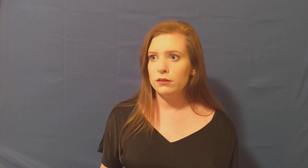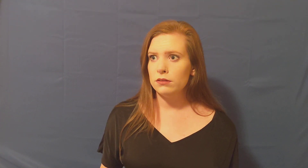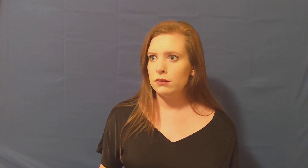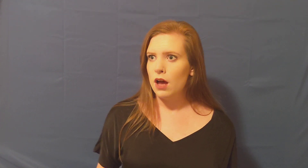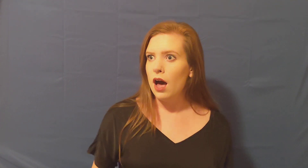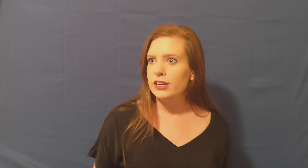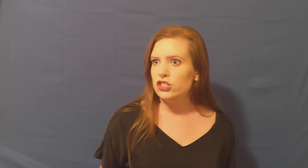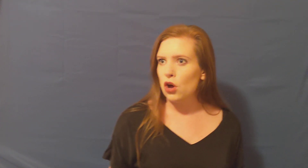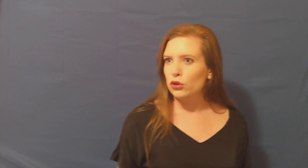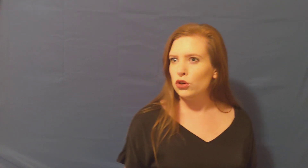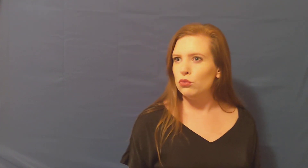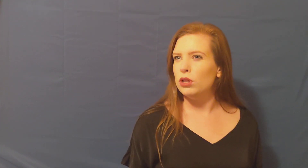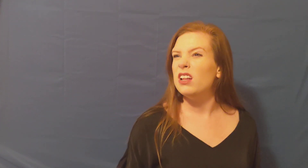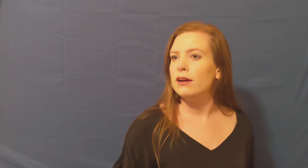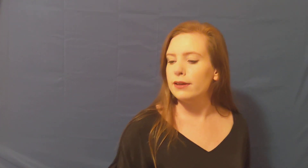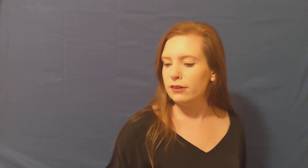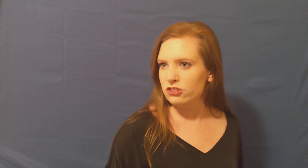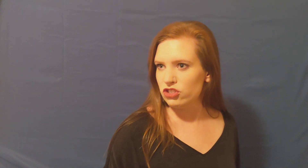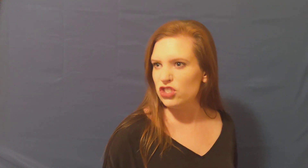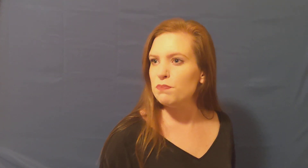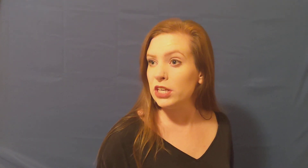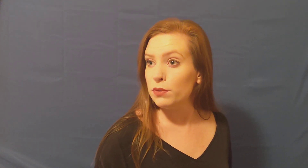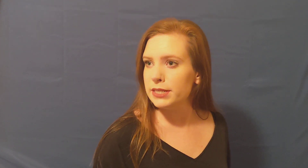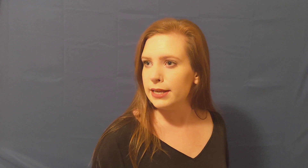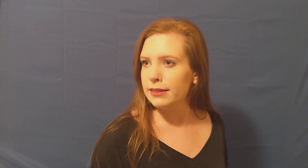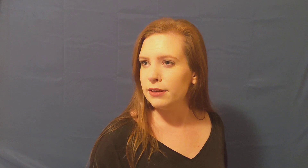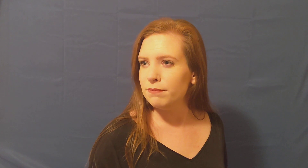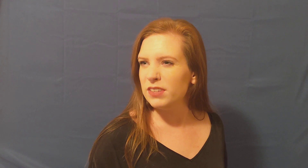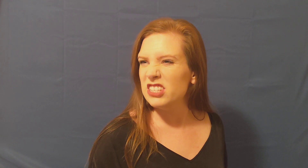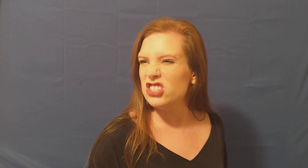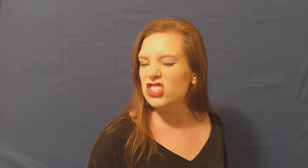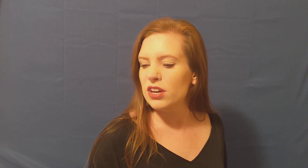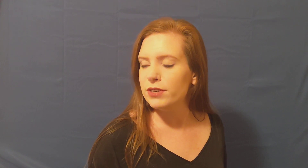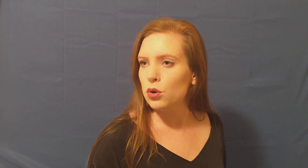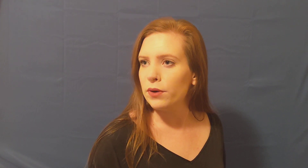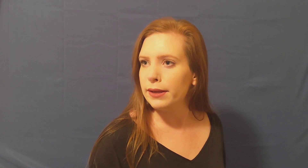I saw you lurking conspicuously in the conservatory.